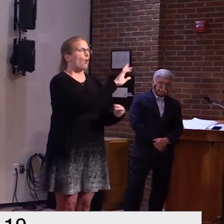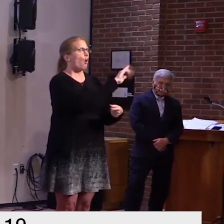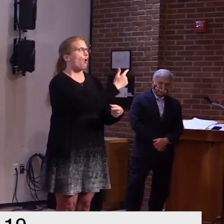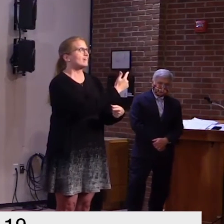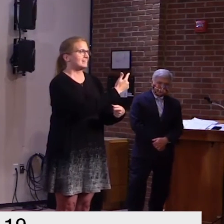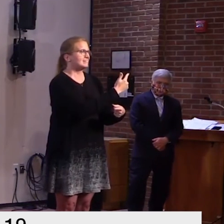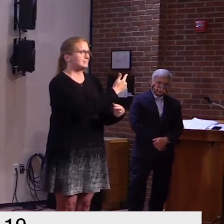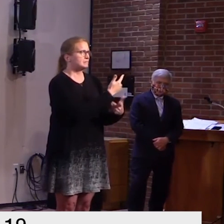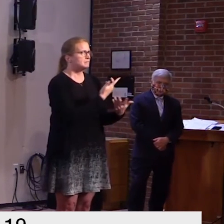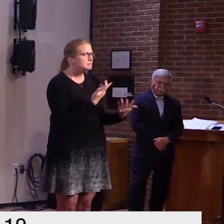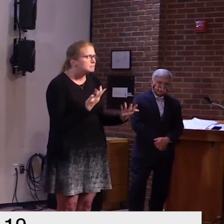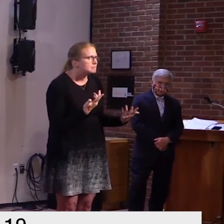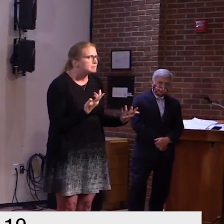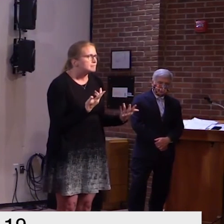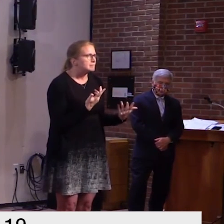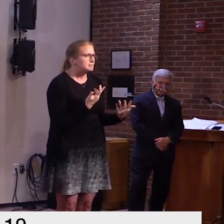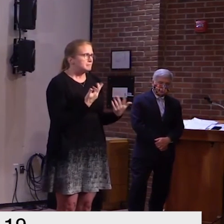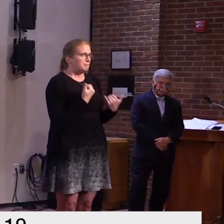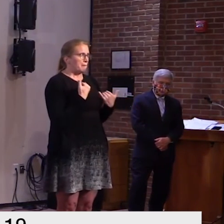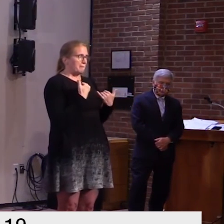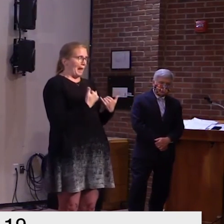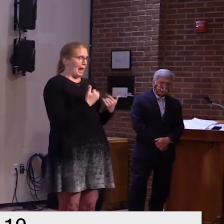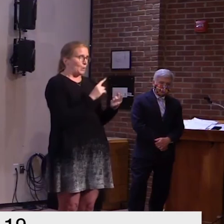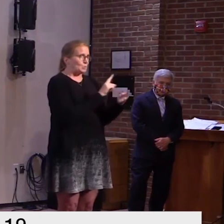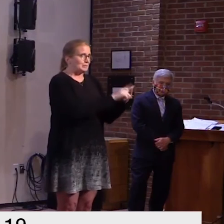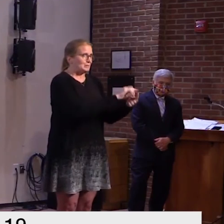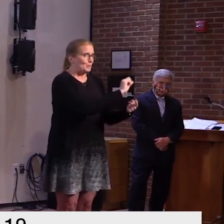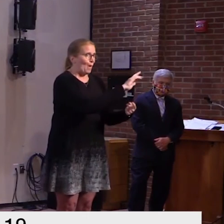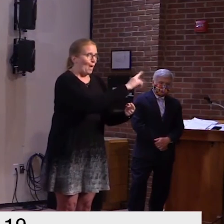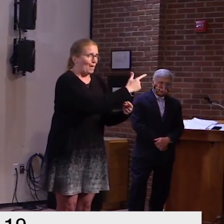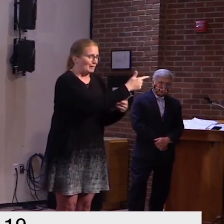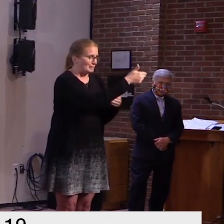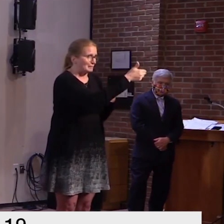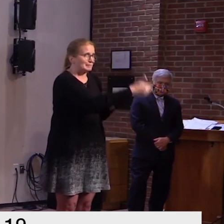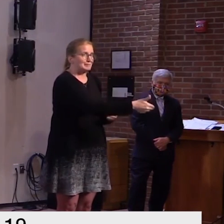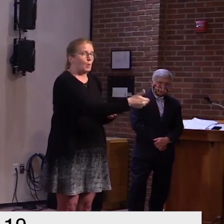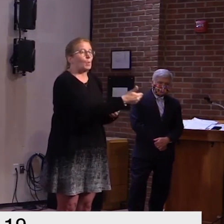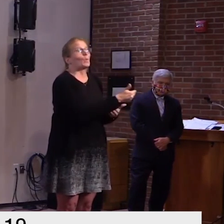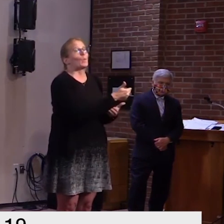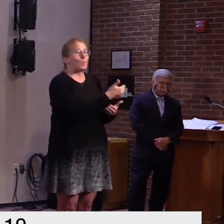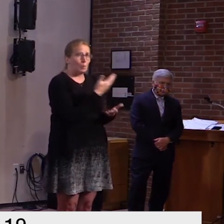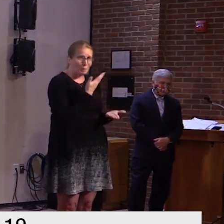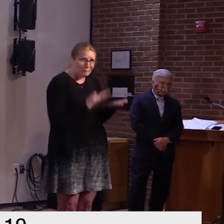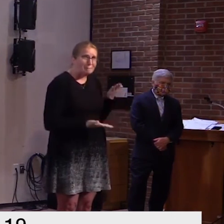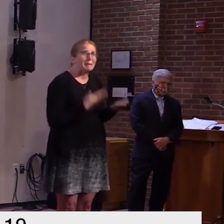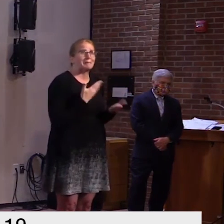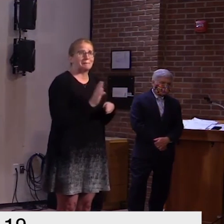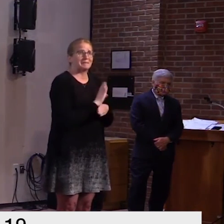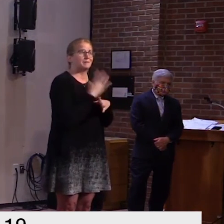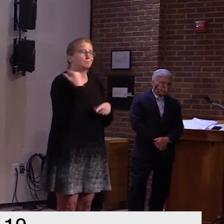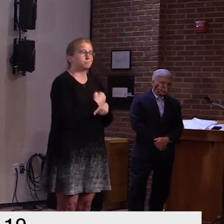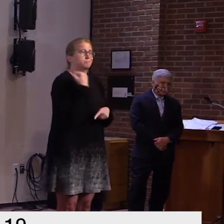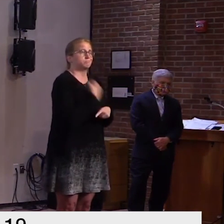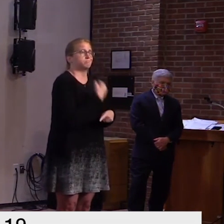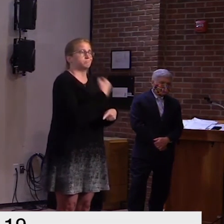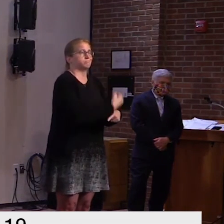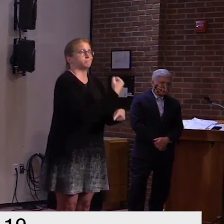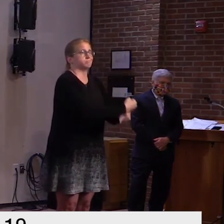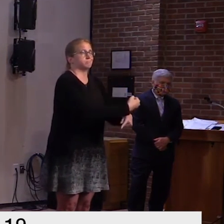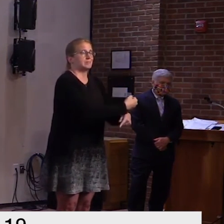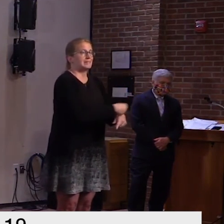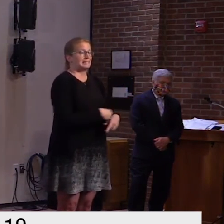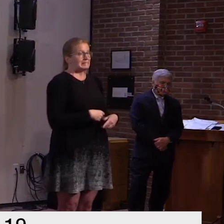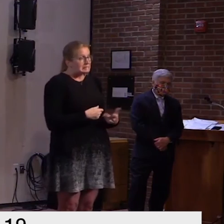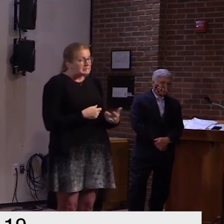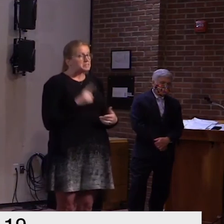storefronts between now and then can you and would you consider uh jumping over them and